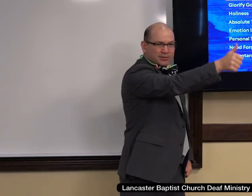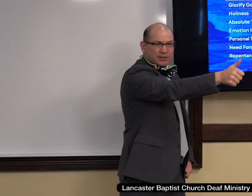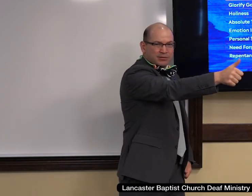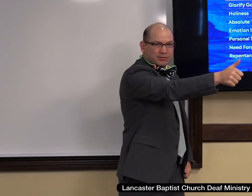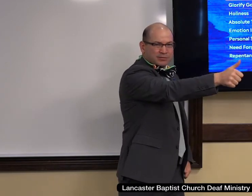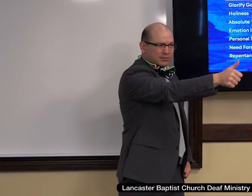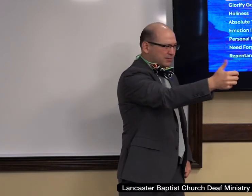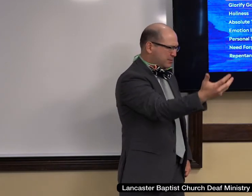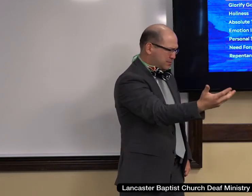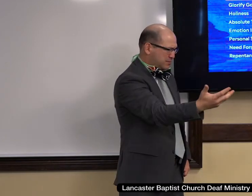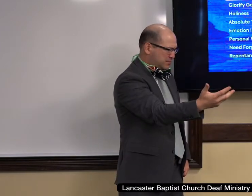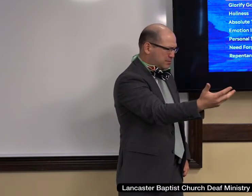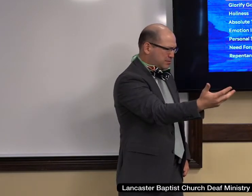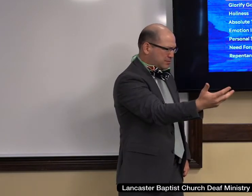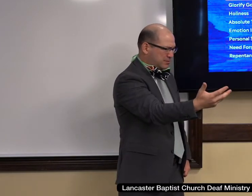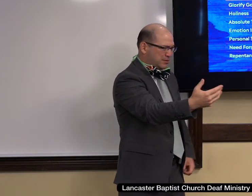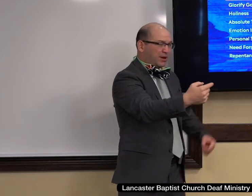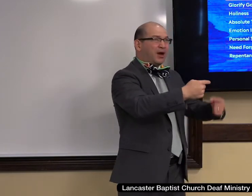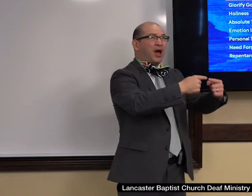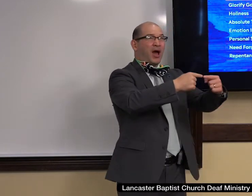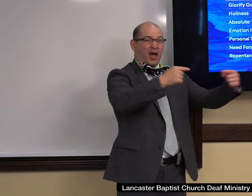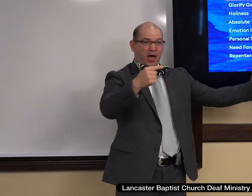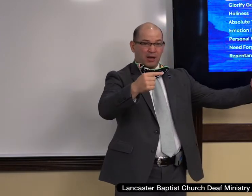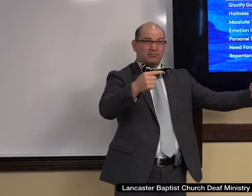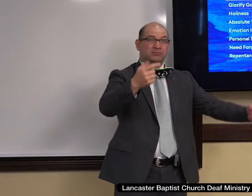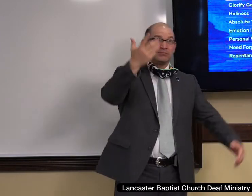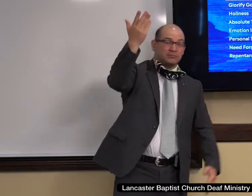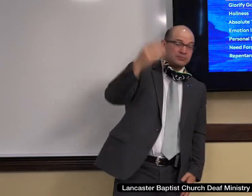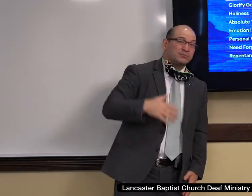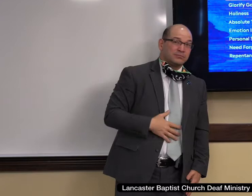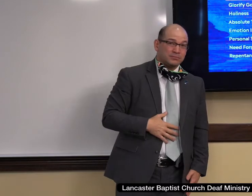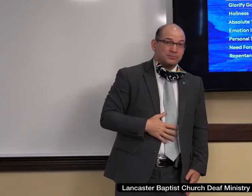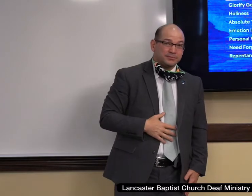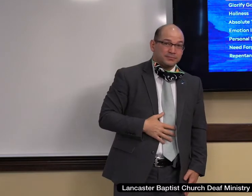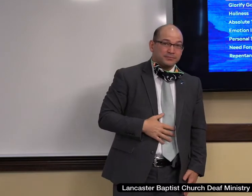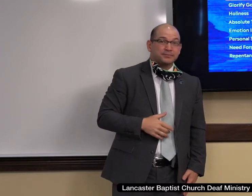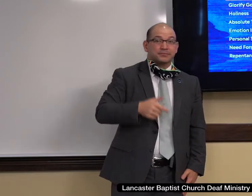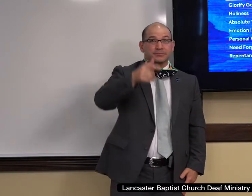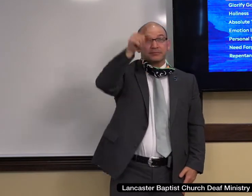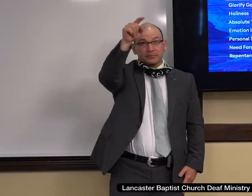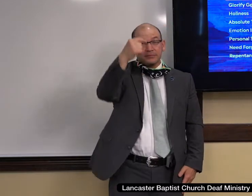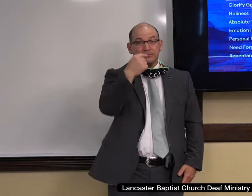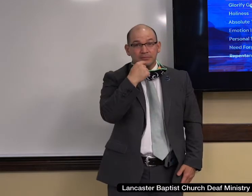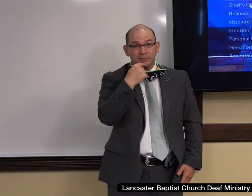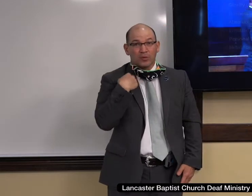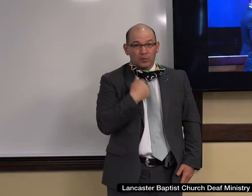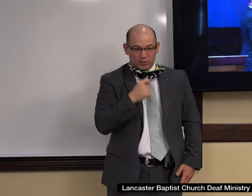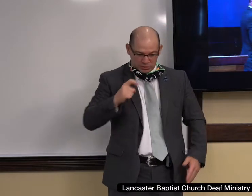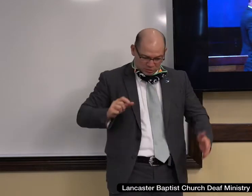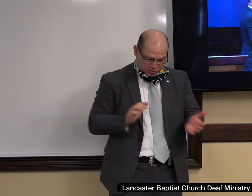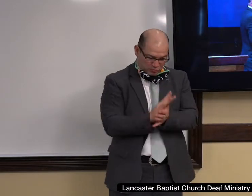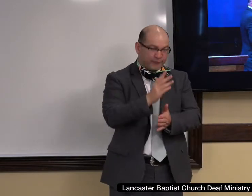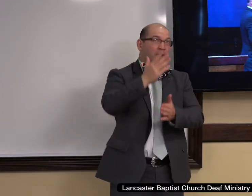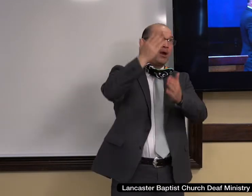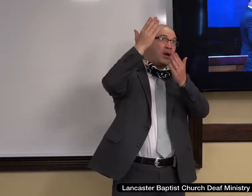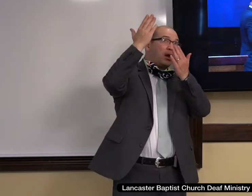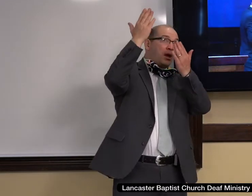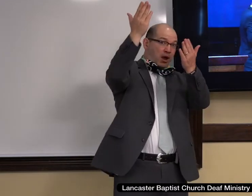politics. It's something that's seen everywhere. God's view concerning our lives is that we would be concerned with